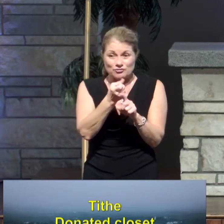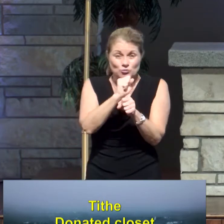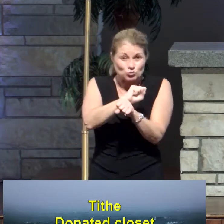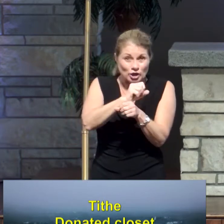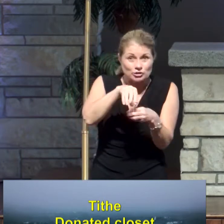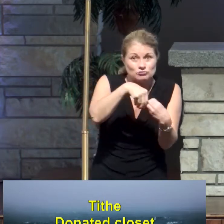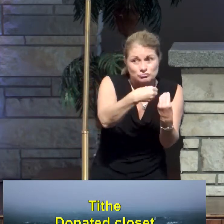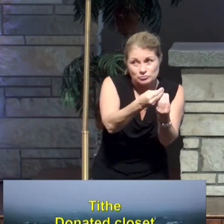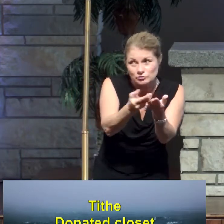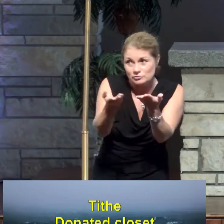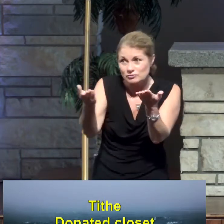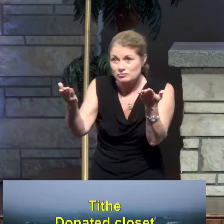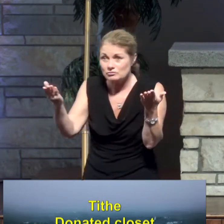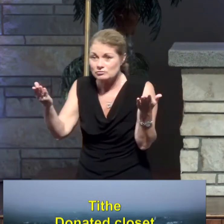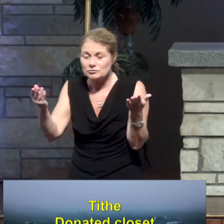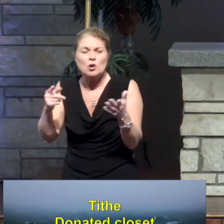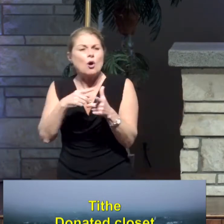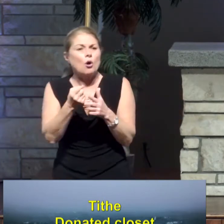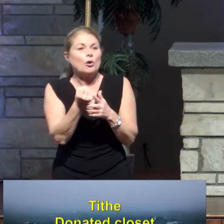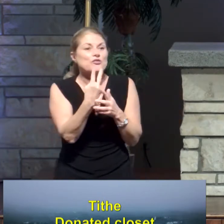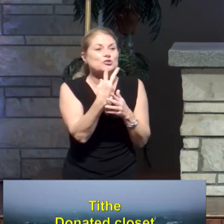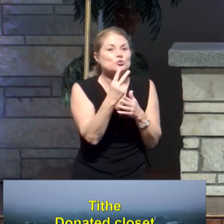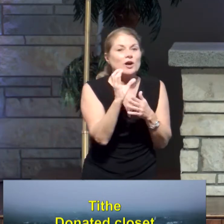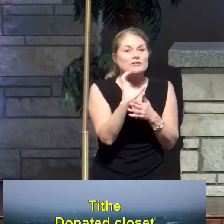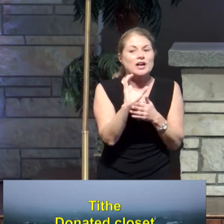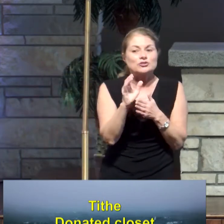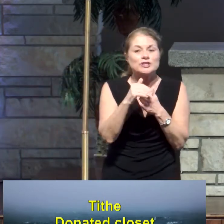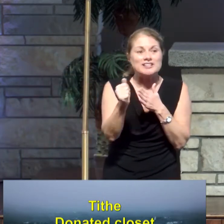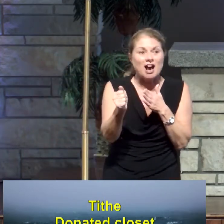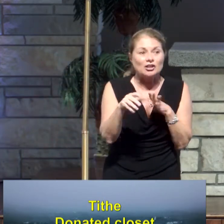or you gave away the $1,200 that the government gave you